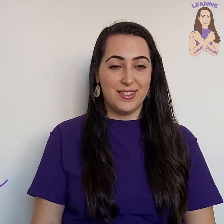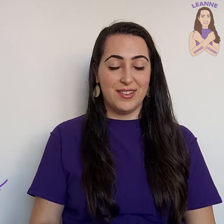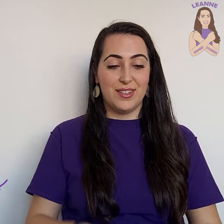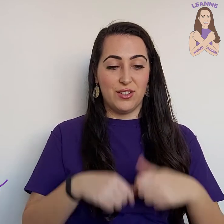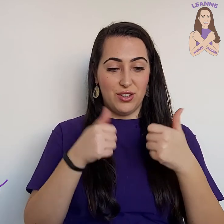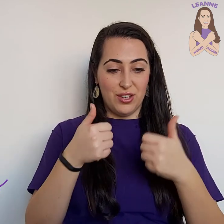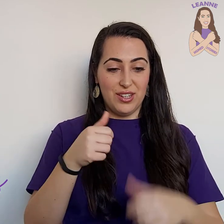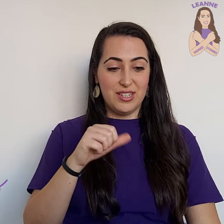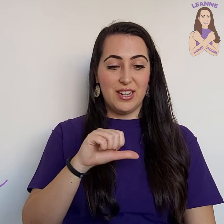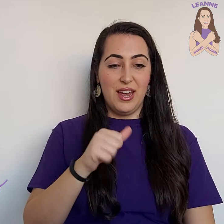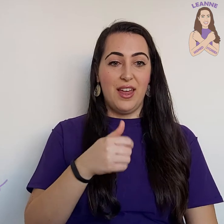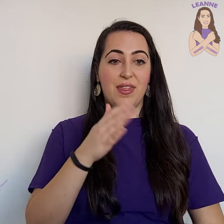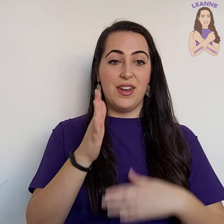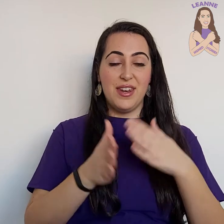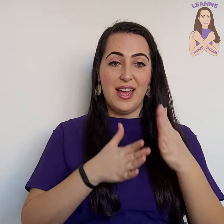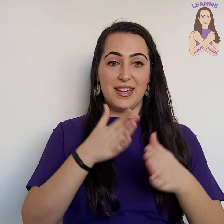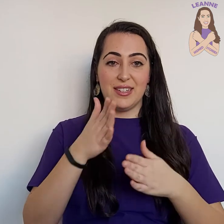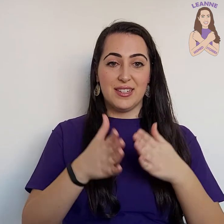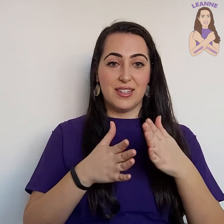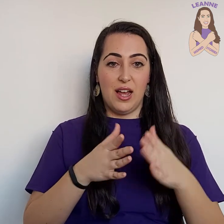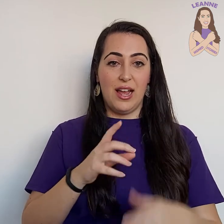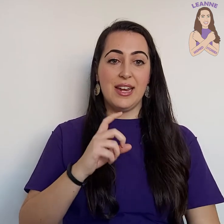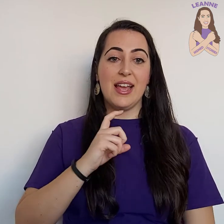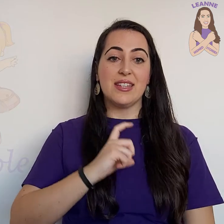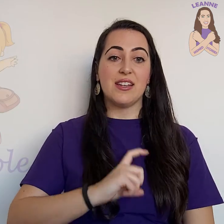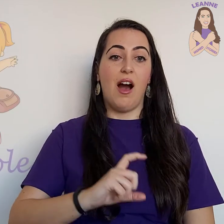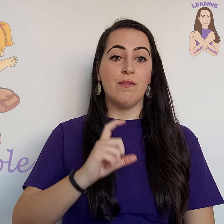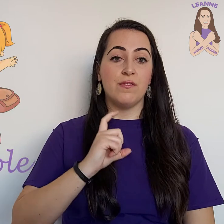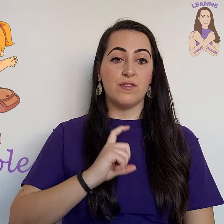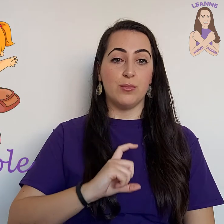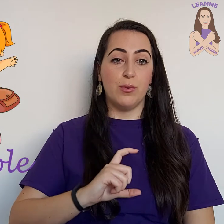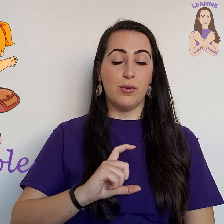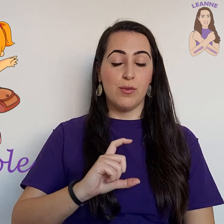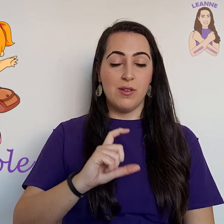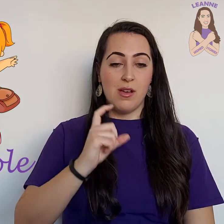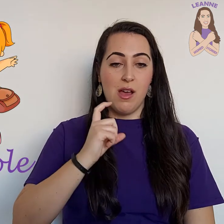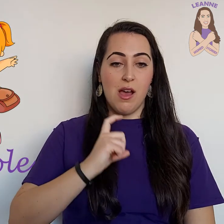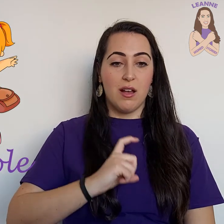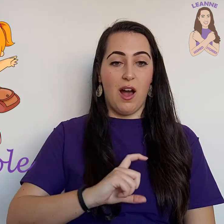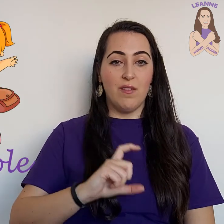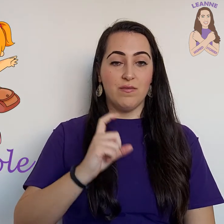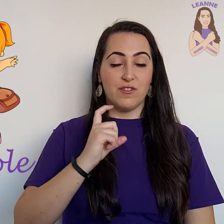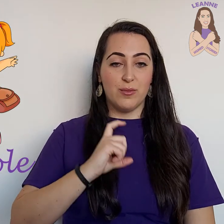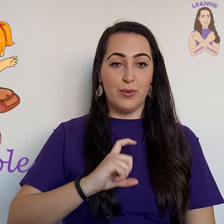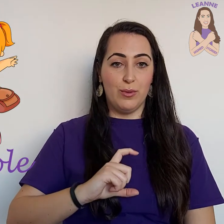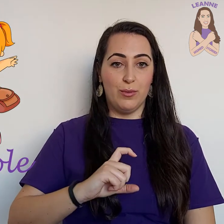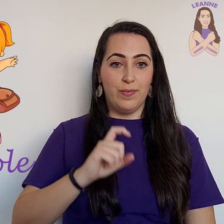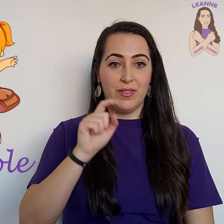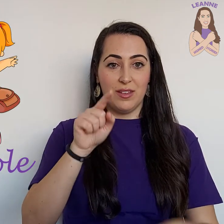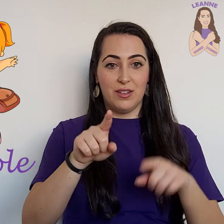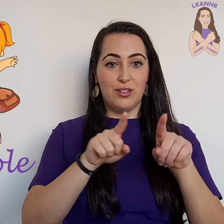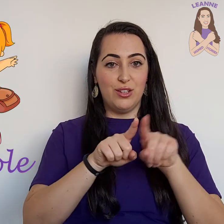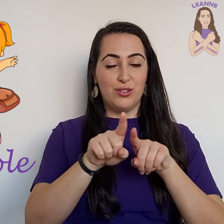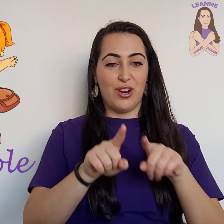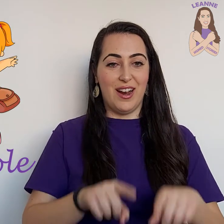Good. The next sign is Comfortable. Comfortable. You try.